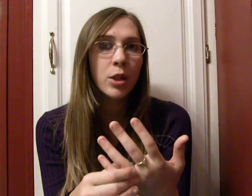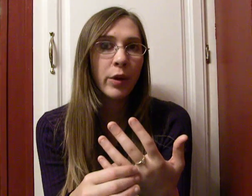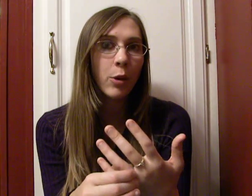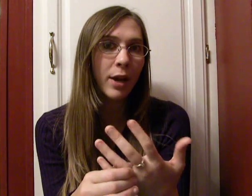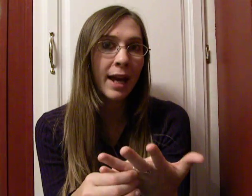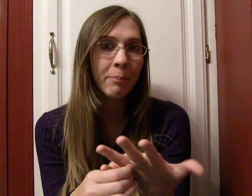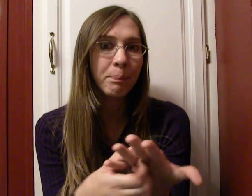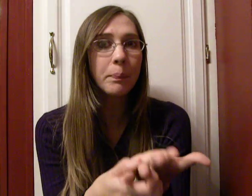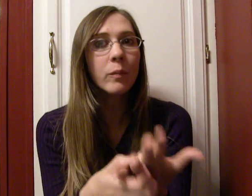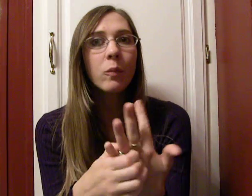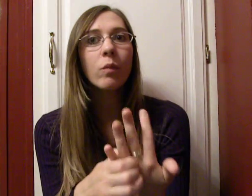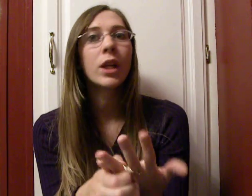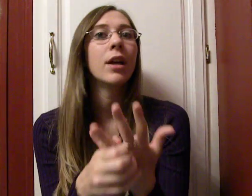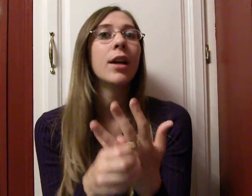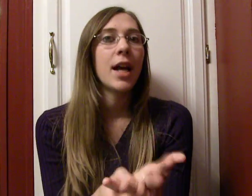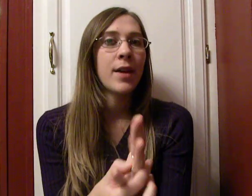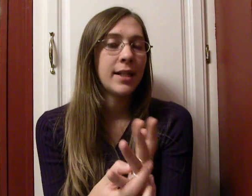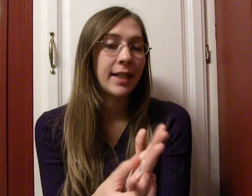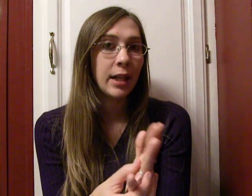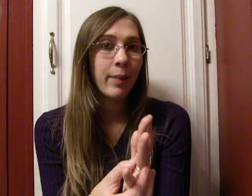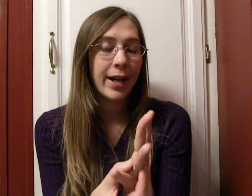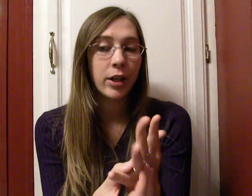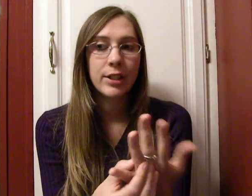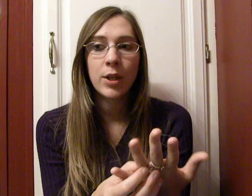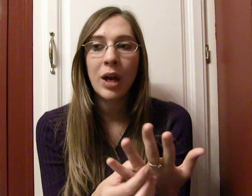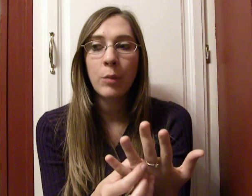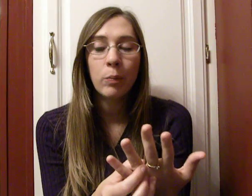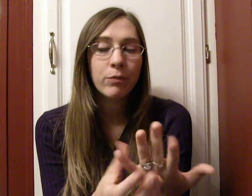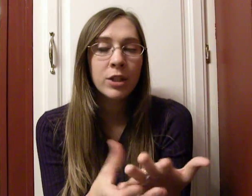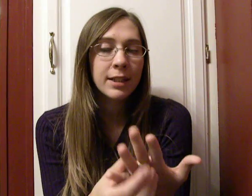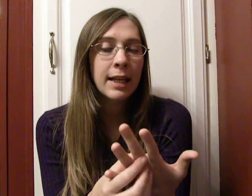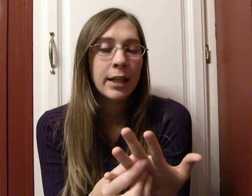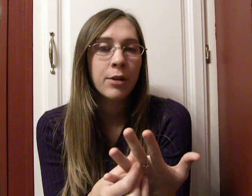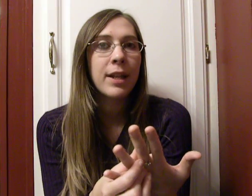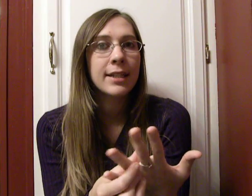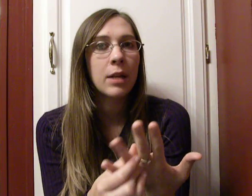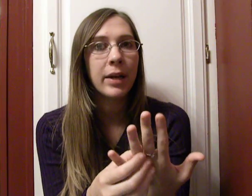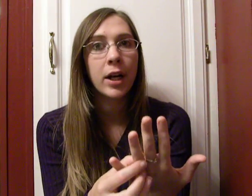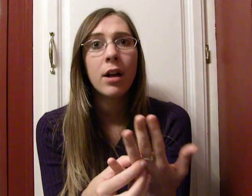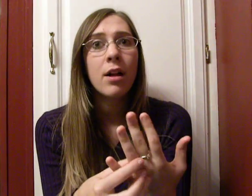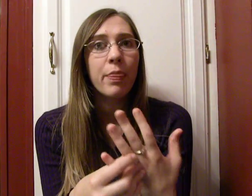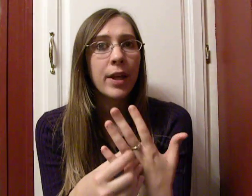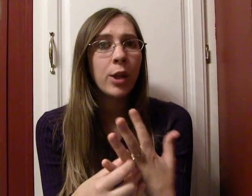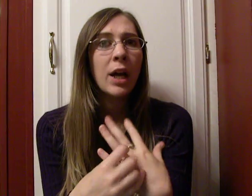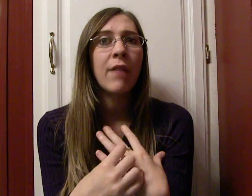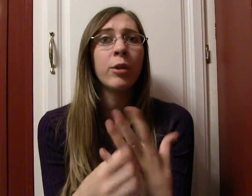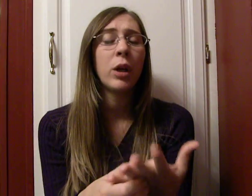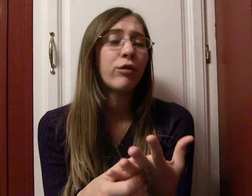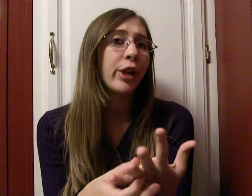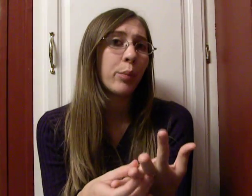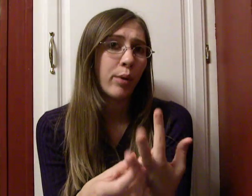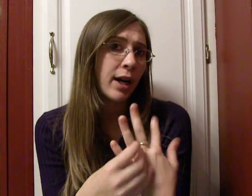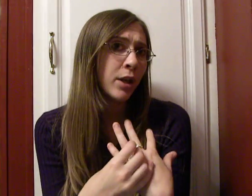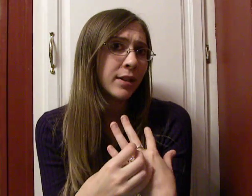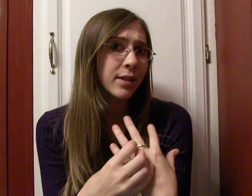he's doing okay. And that he's getting better. So, I'm just saying, you know, that he's getting better. Thank you, everyone, for your prayers